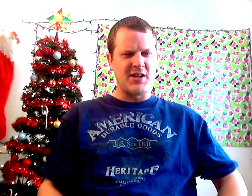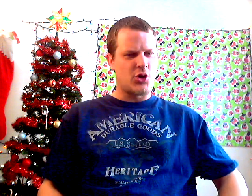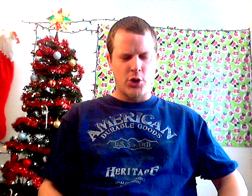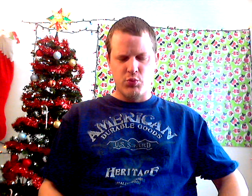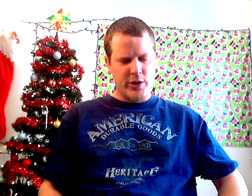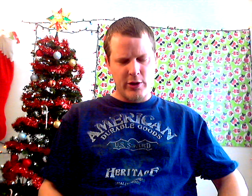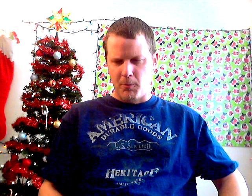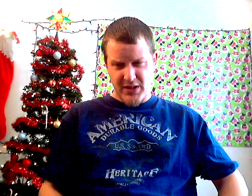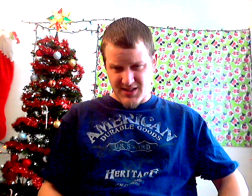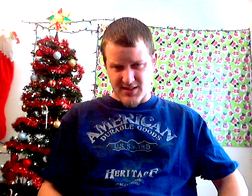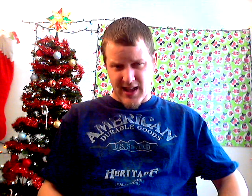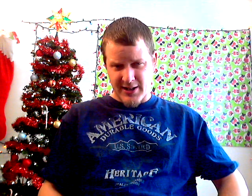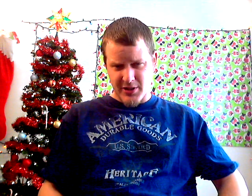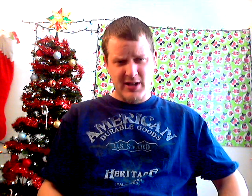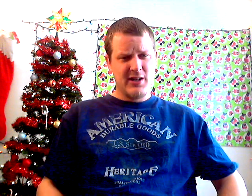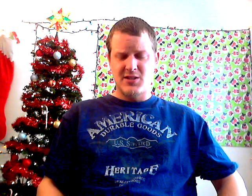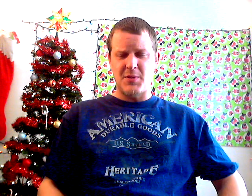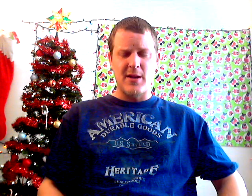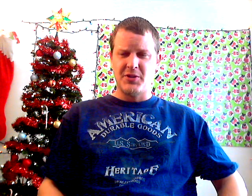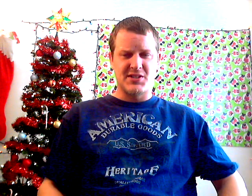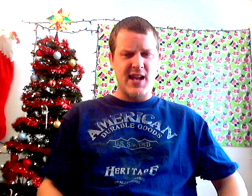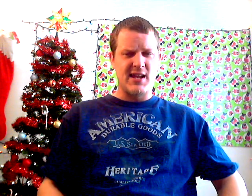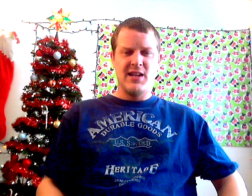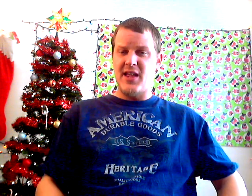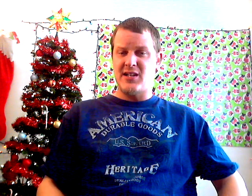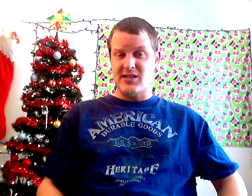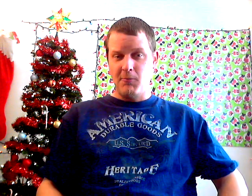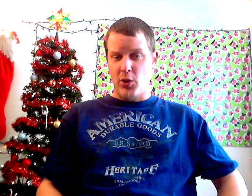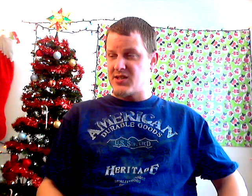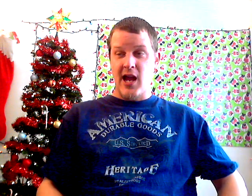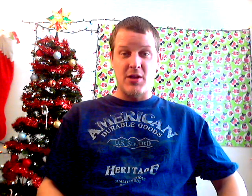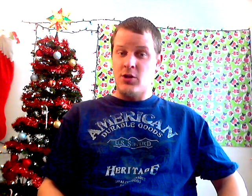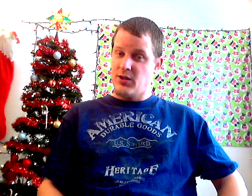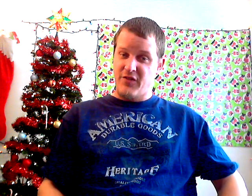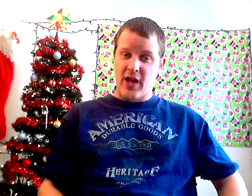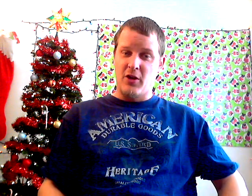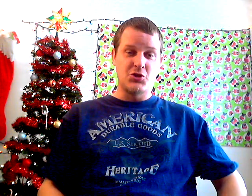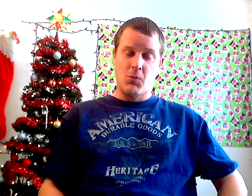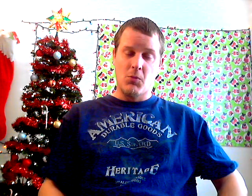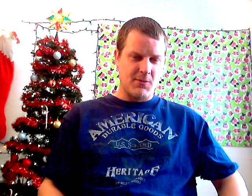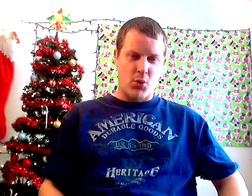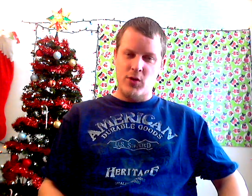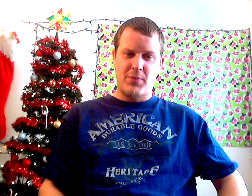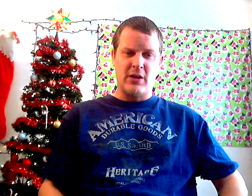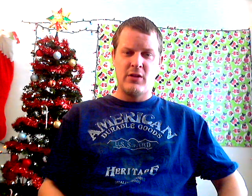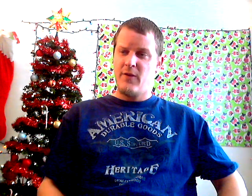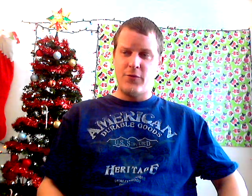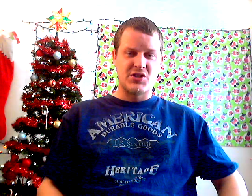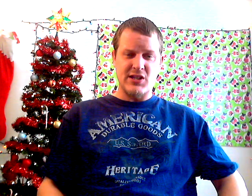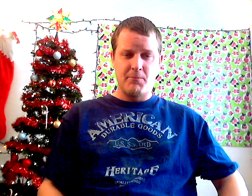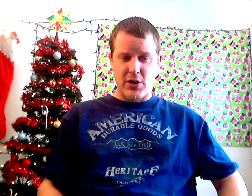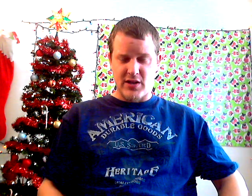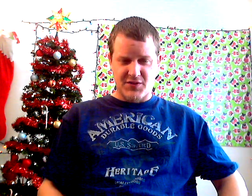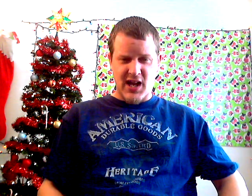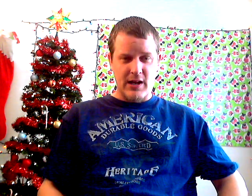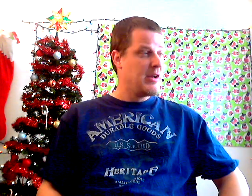was any good real business logic to be able to say that at some point in time, he couldn't have held your most important belt for some period of time.